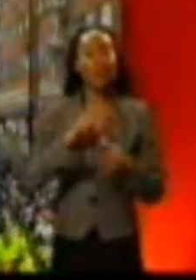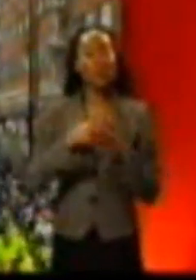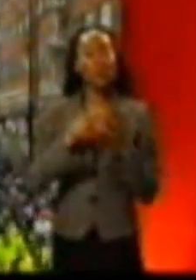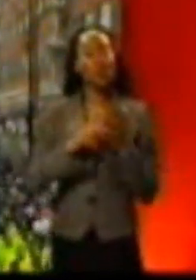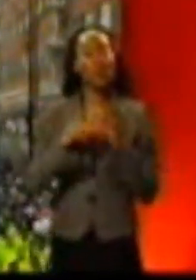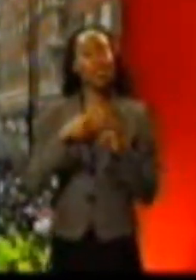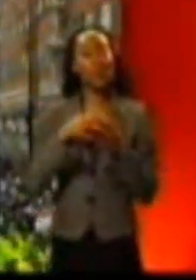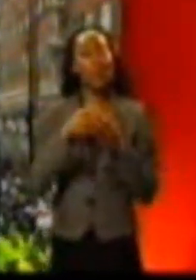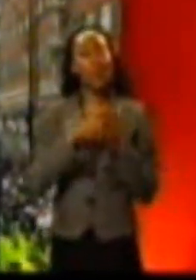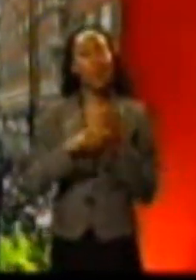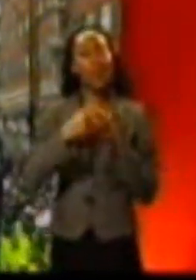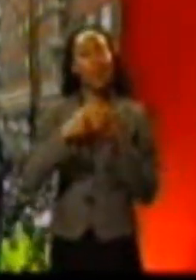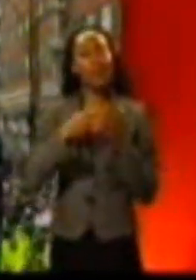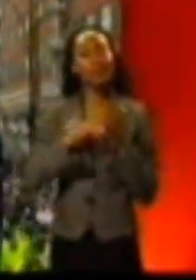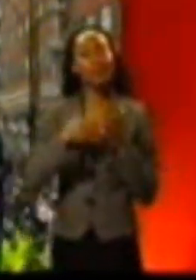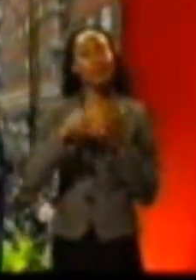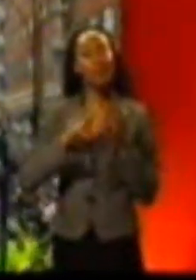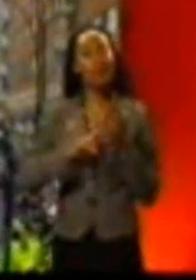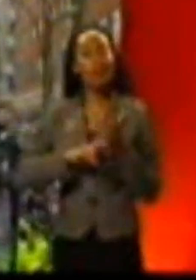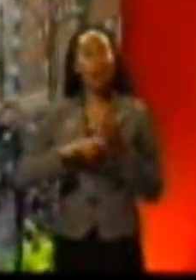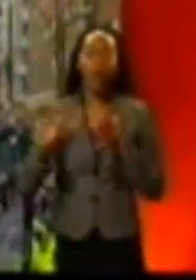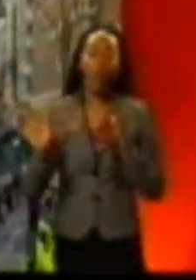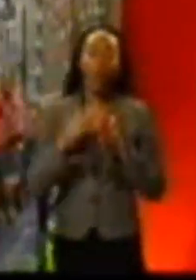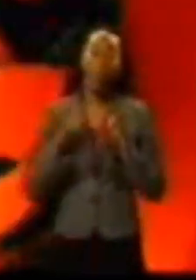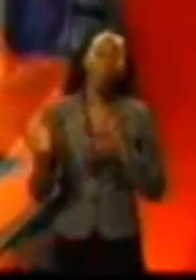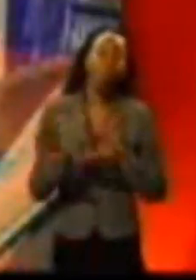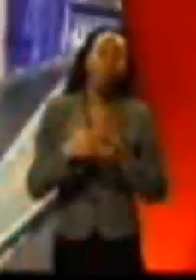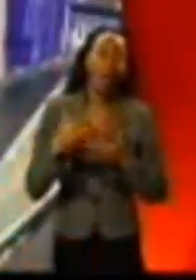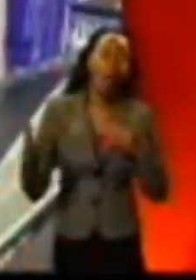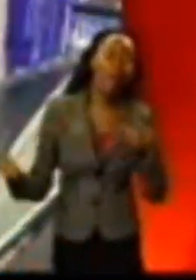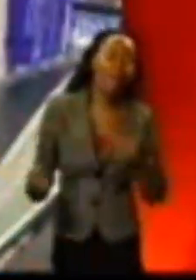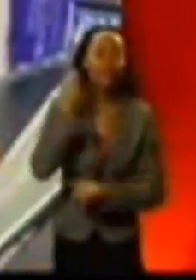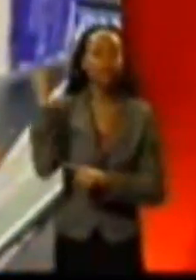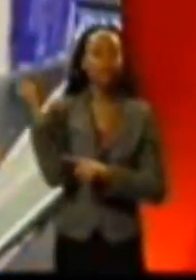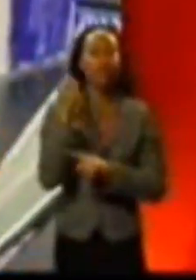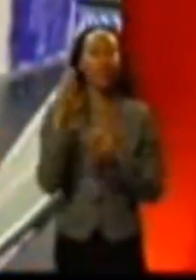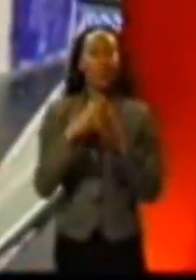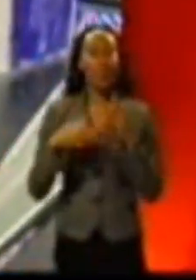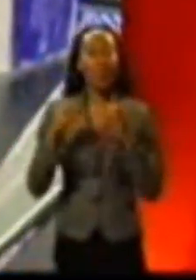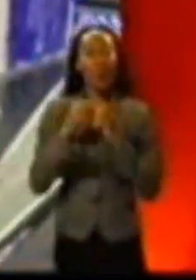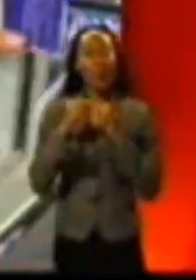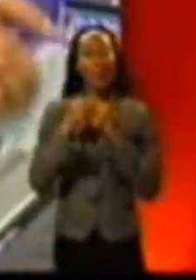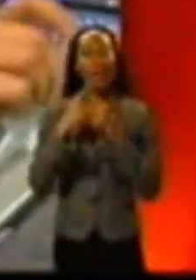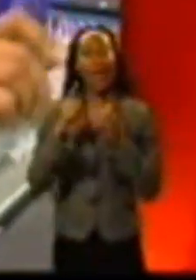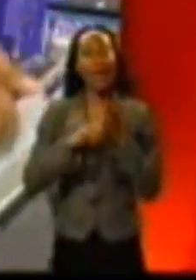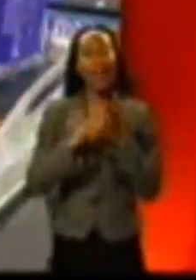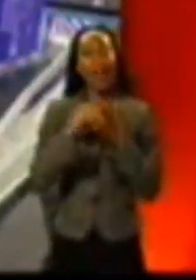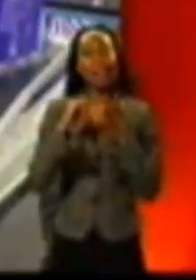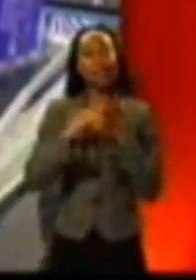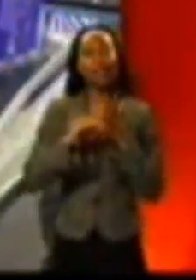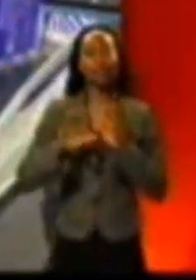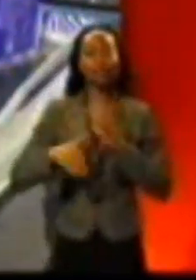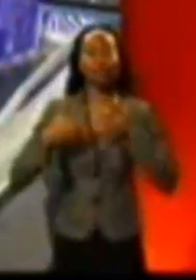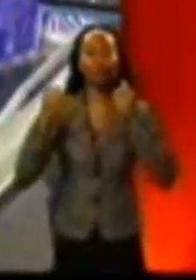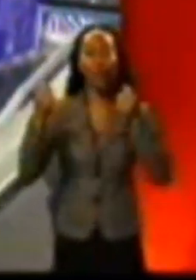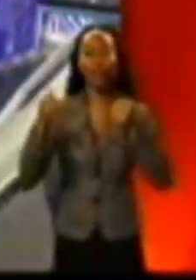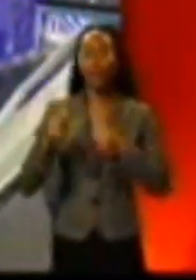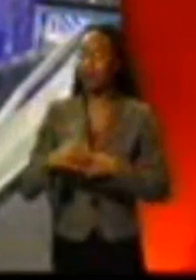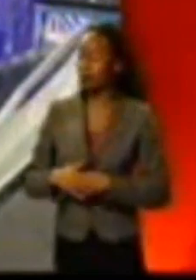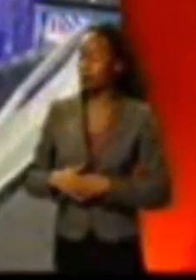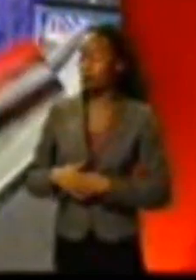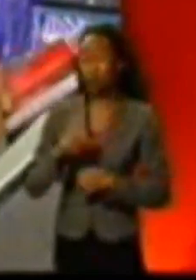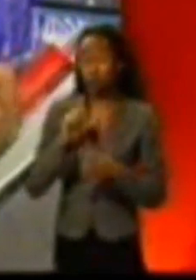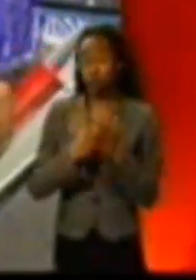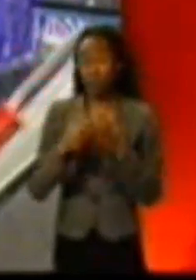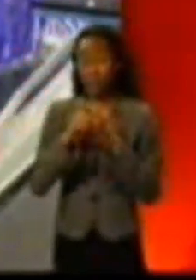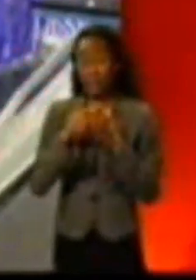heroes share the glory of winning the Web Ellis Trophy. Credit card crackdown, the biggest shake-up in three decades aimed